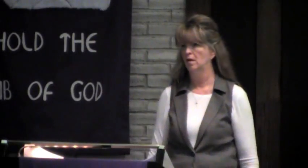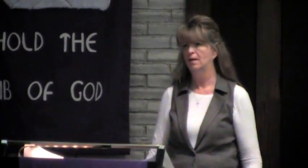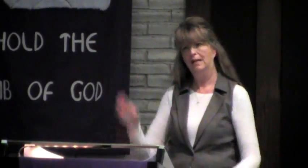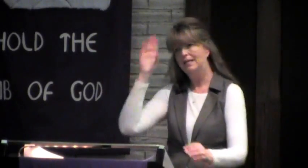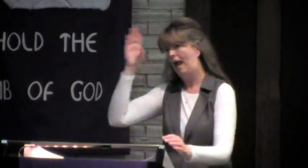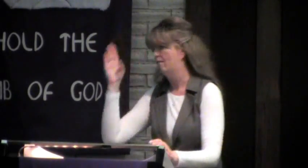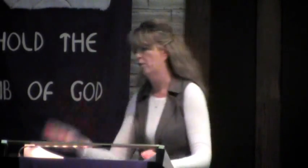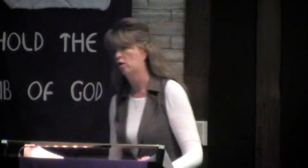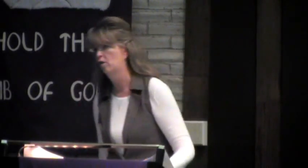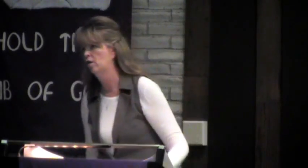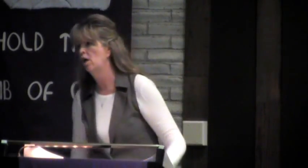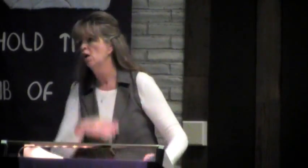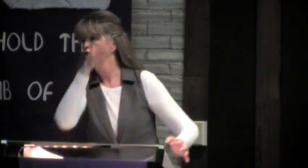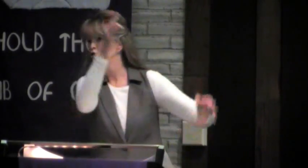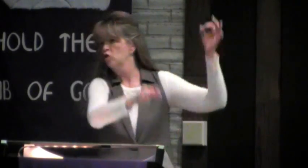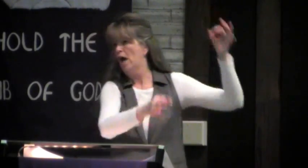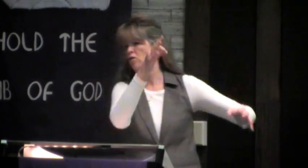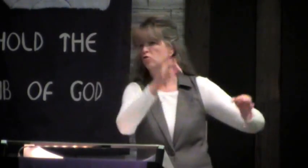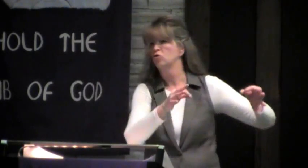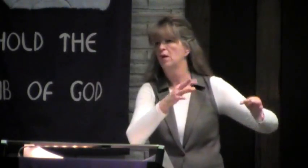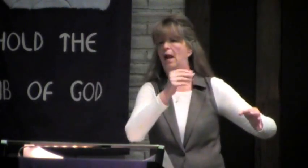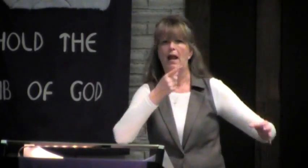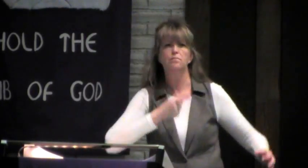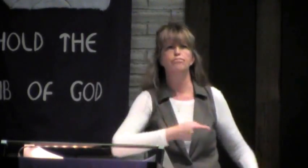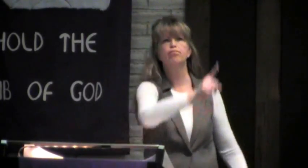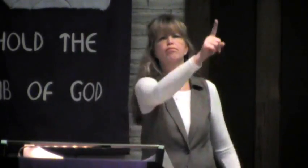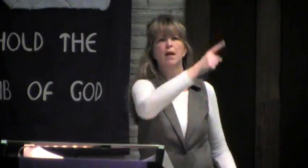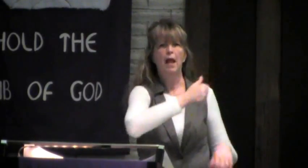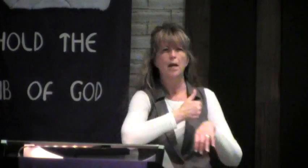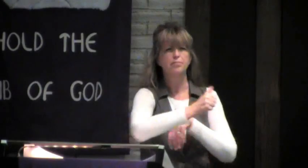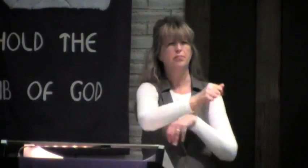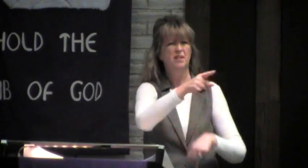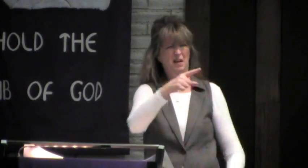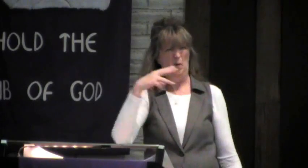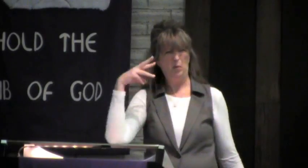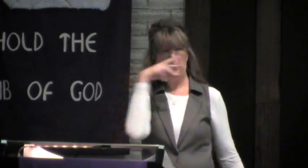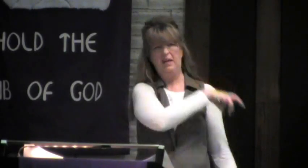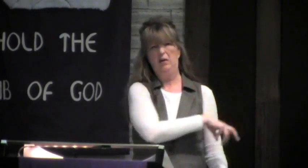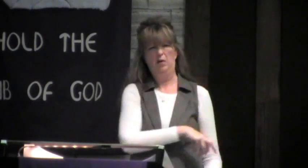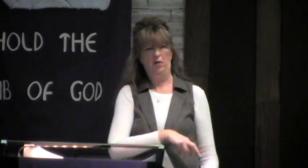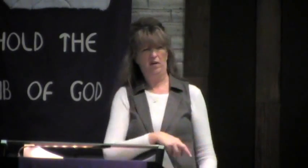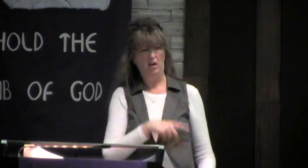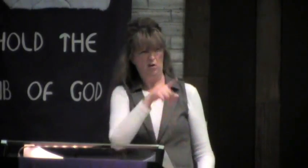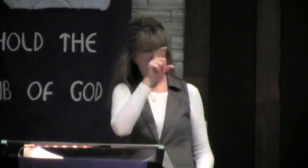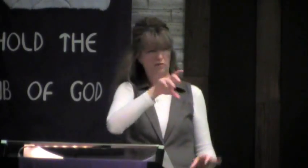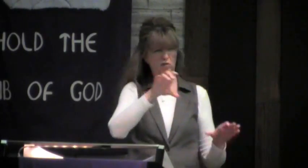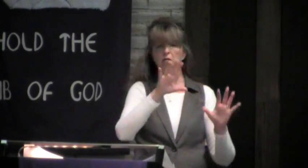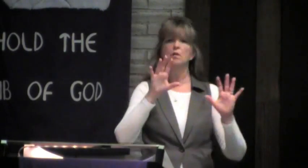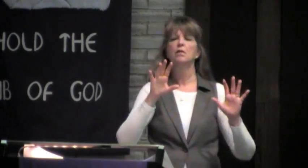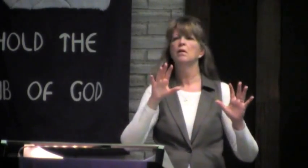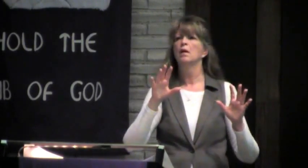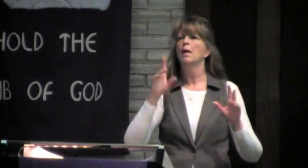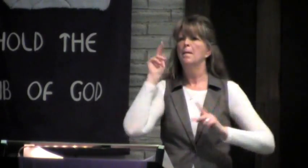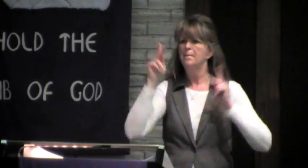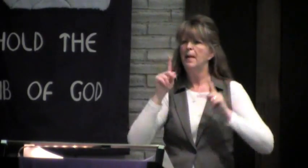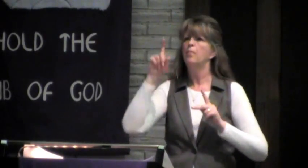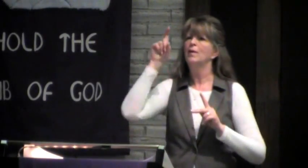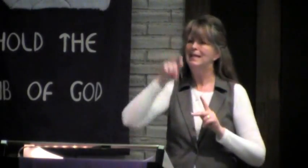to keep themselves pure. Don't judge or criticize or say they are weird. You have to do